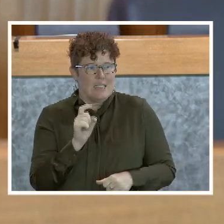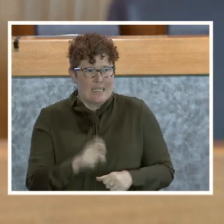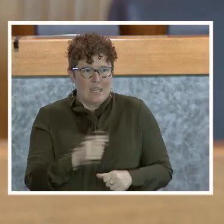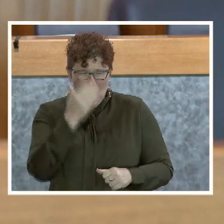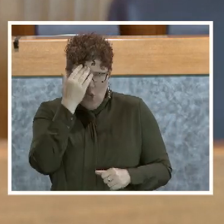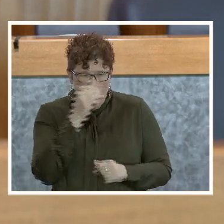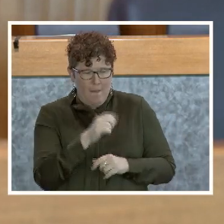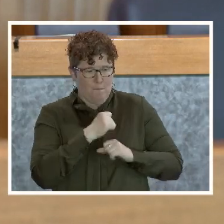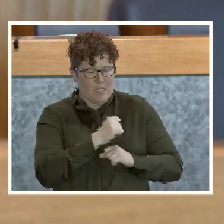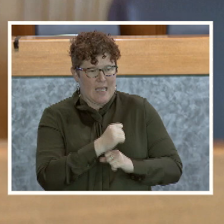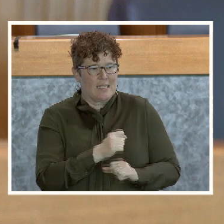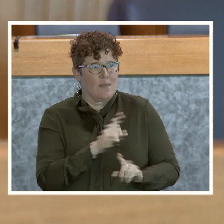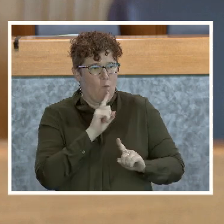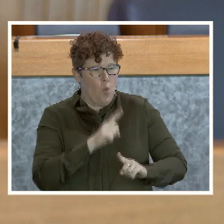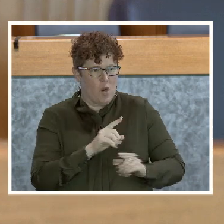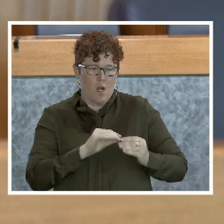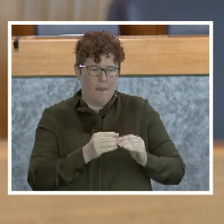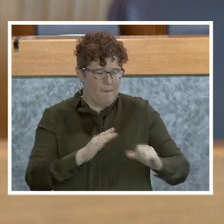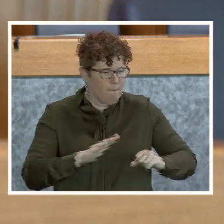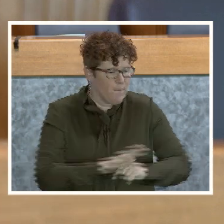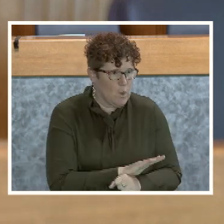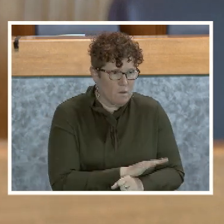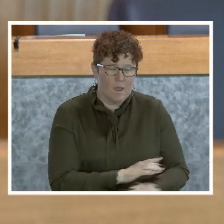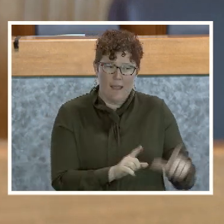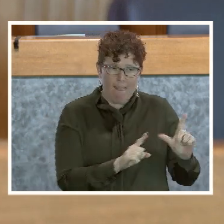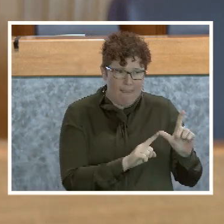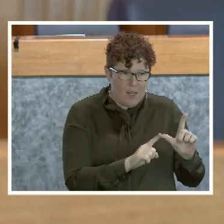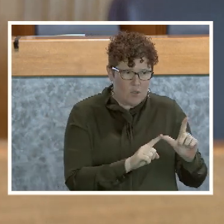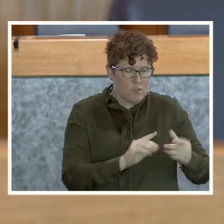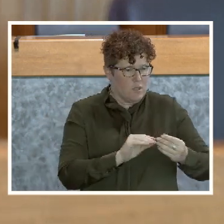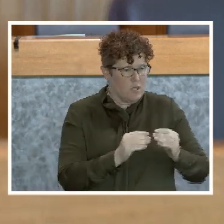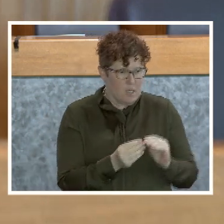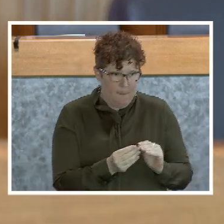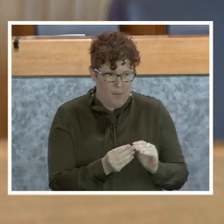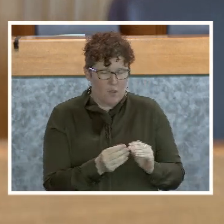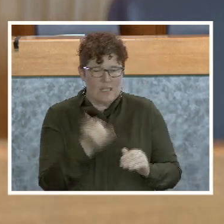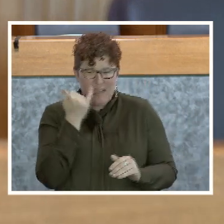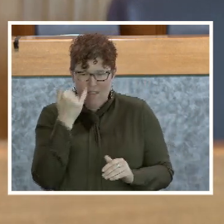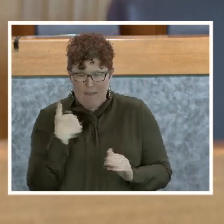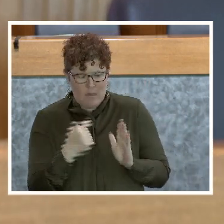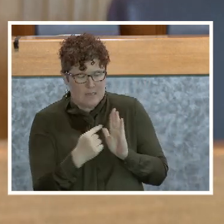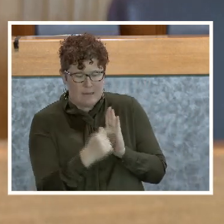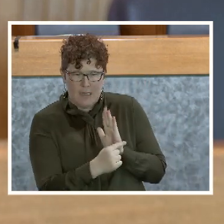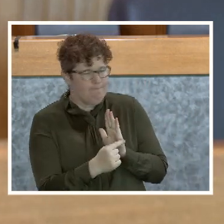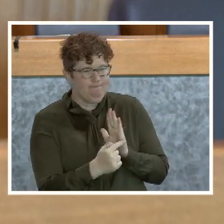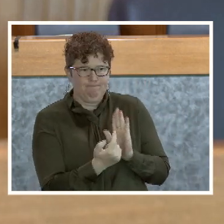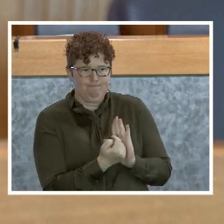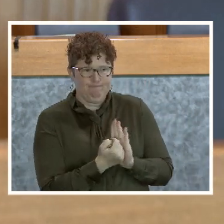that's entered with any letters that are attached and no punctuation. So you'll leave a dash out if there's a dash.